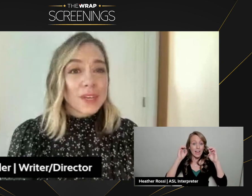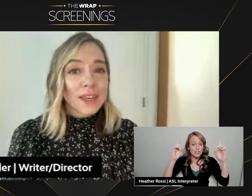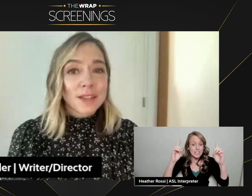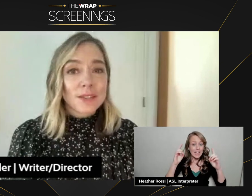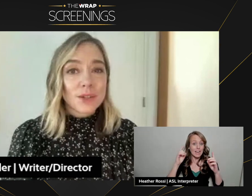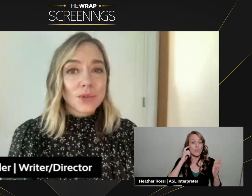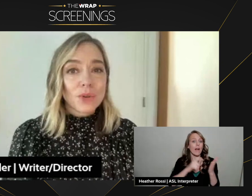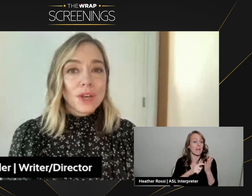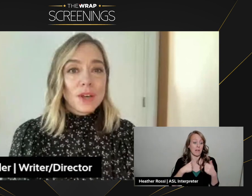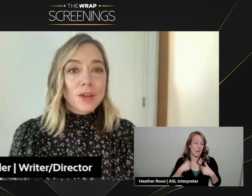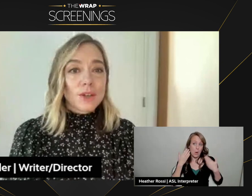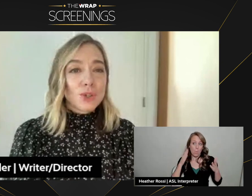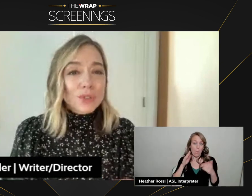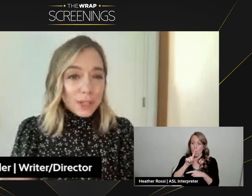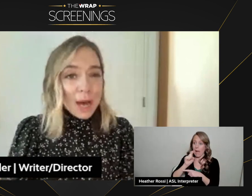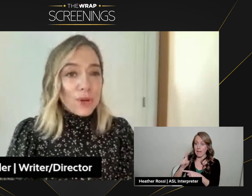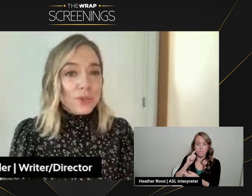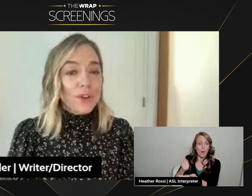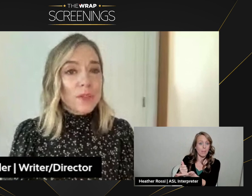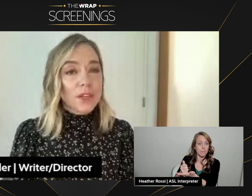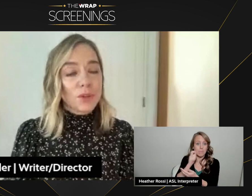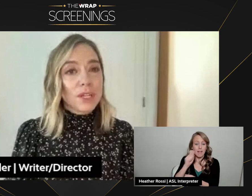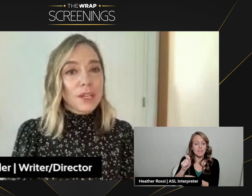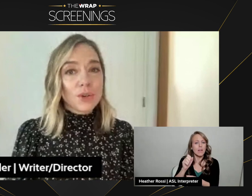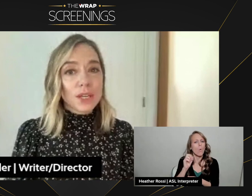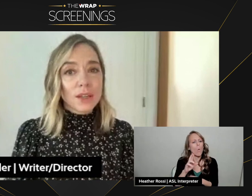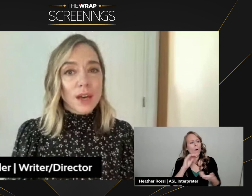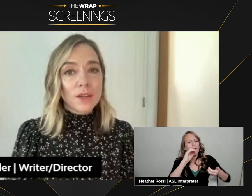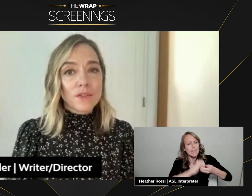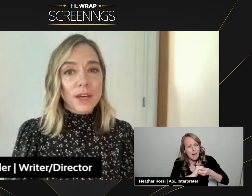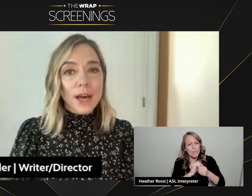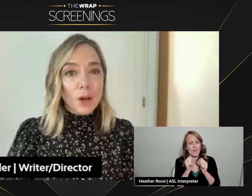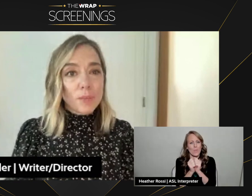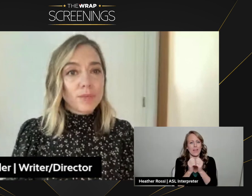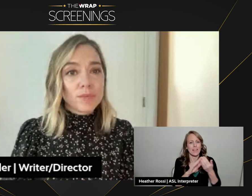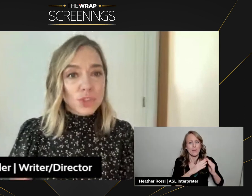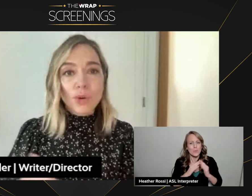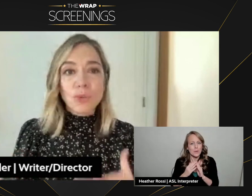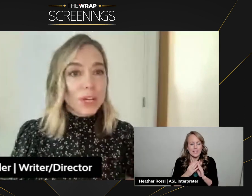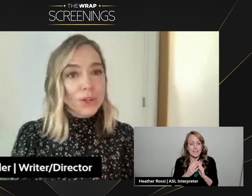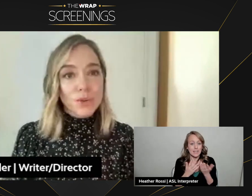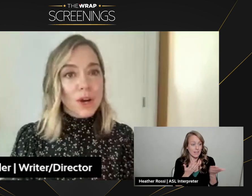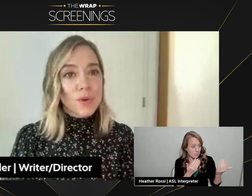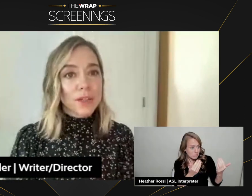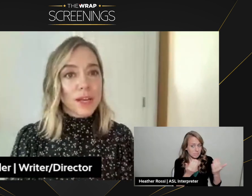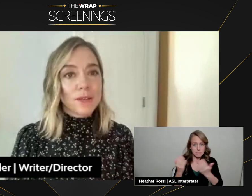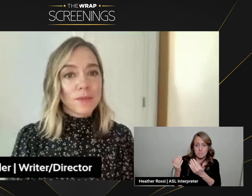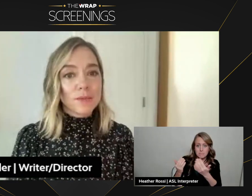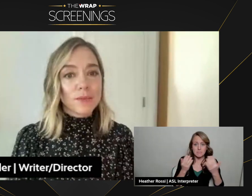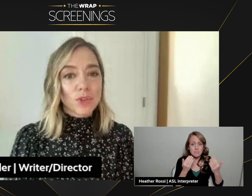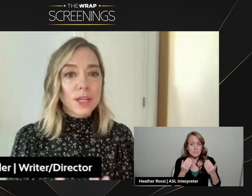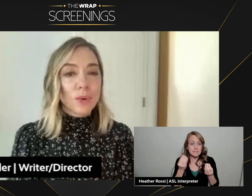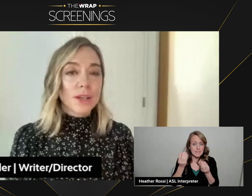what you're doing and to use collaborators from the community who can kind of help show you what you don't know and